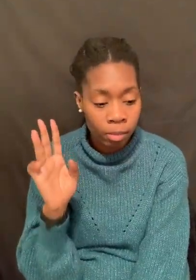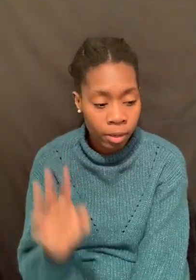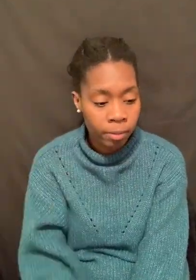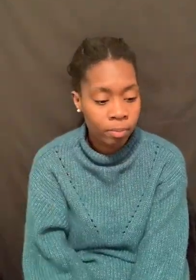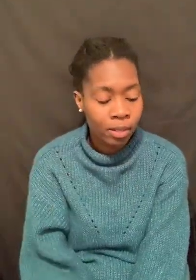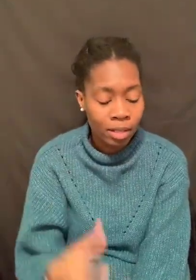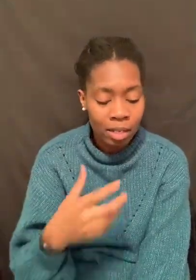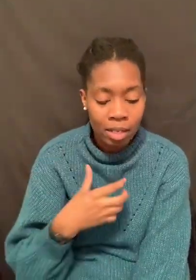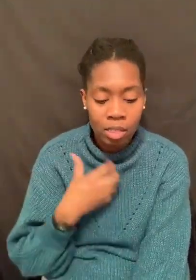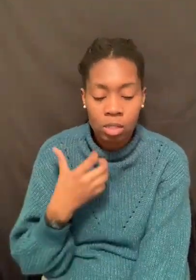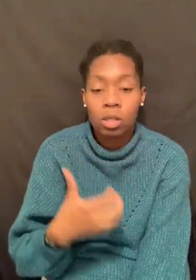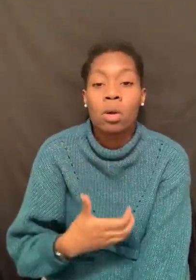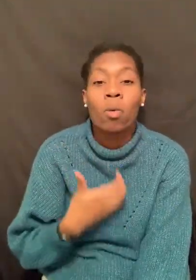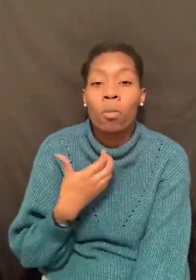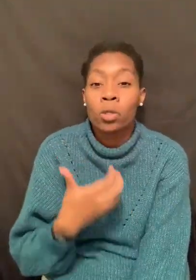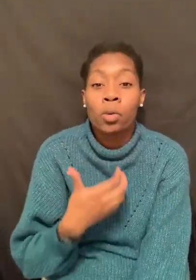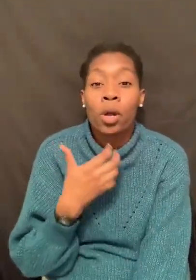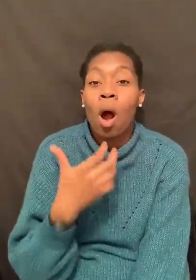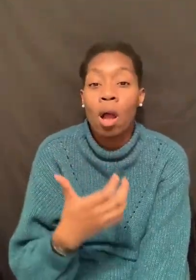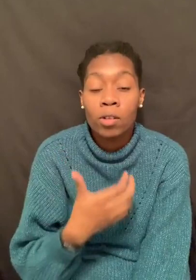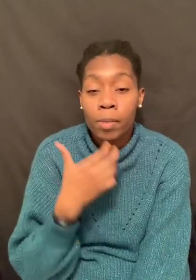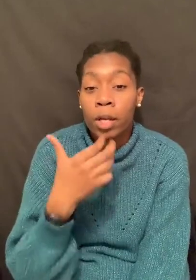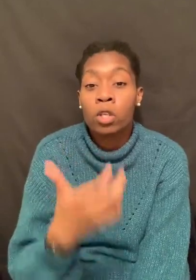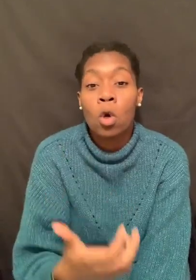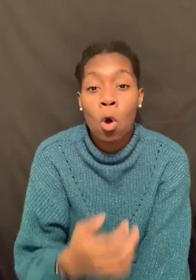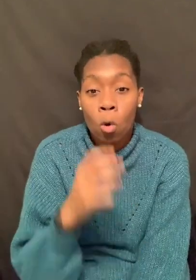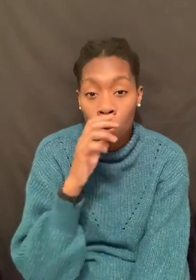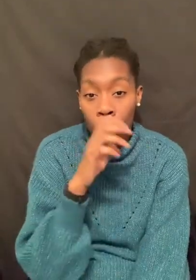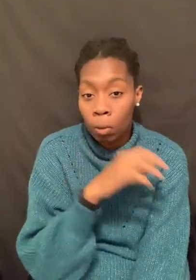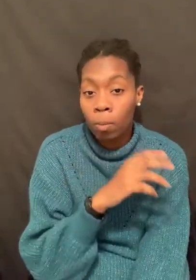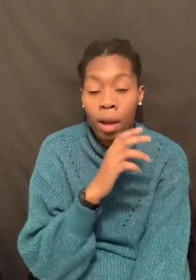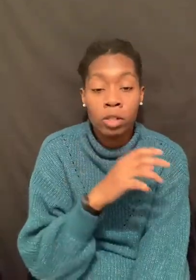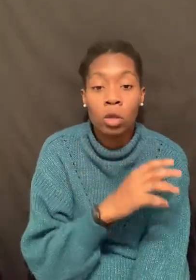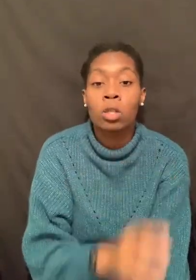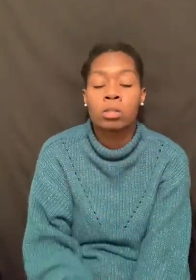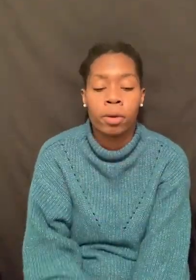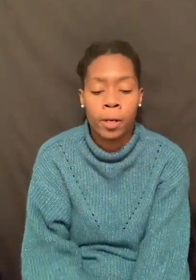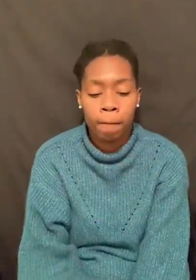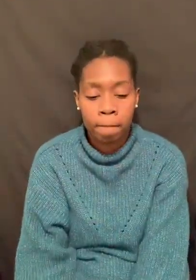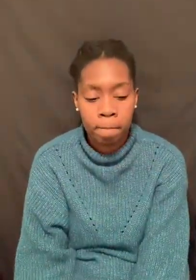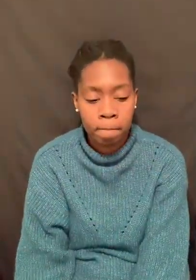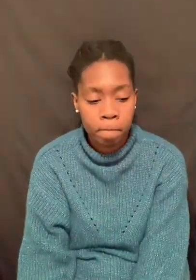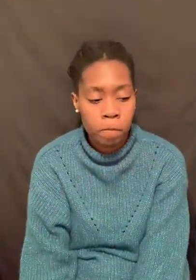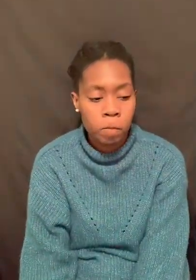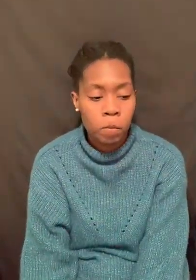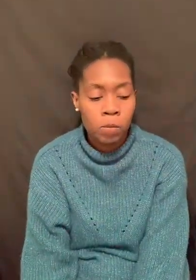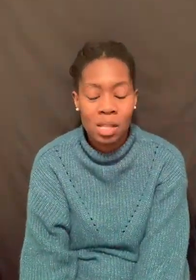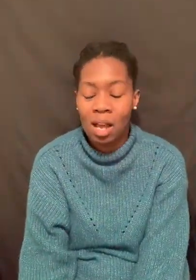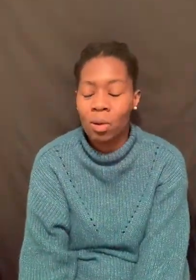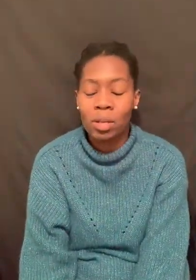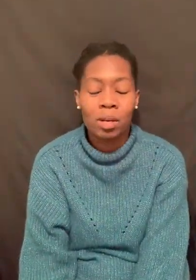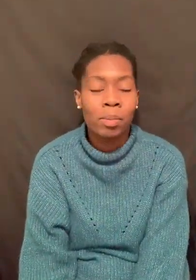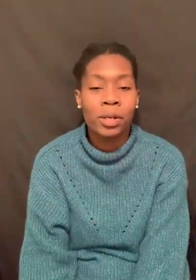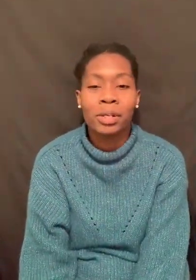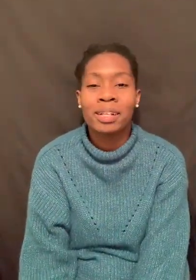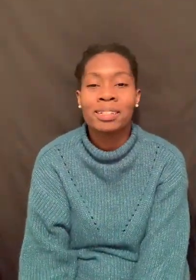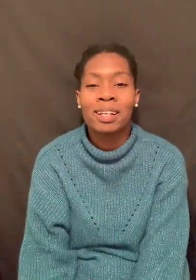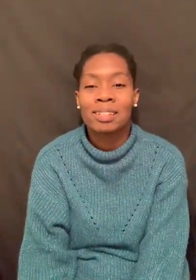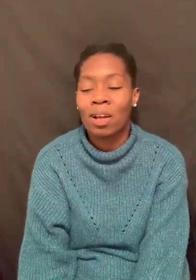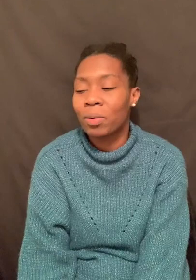spirit. He is restoring all of us, making us whole, body, soul, and spirit. And I don't need to burn incense. I